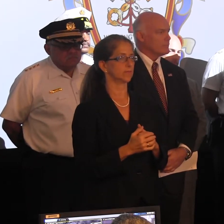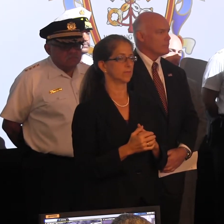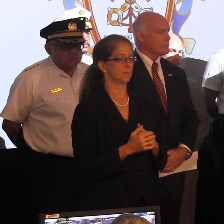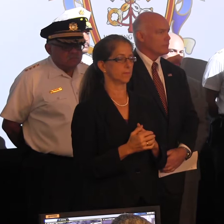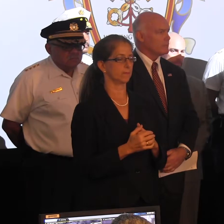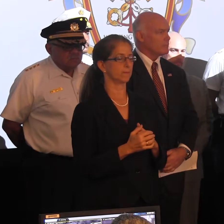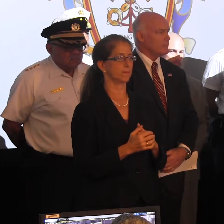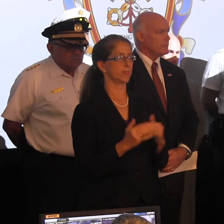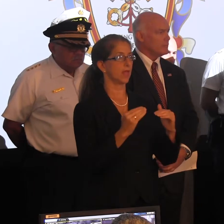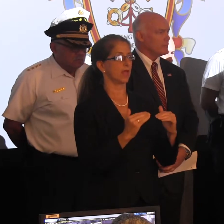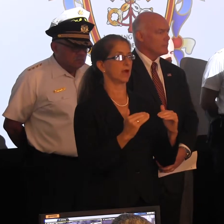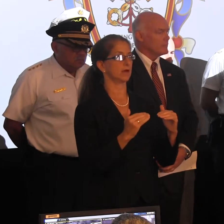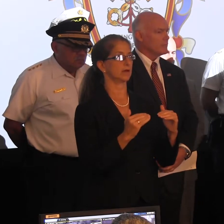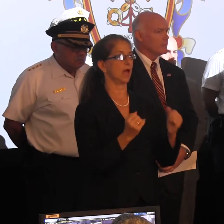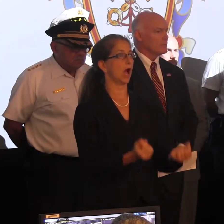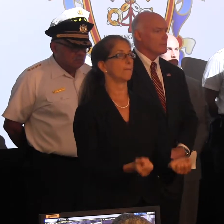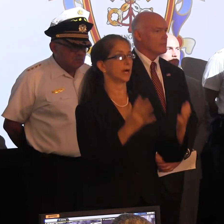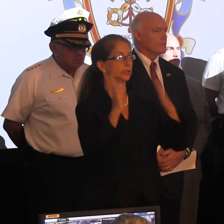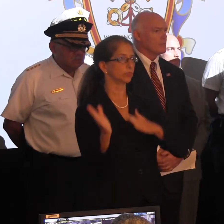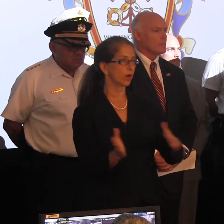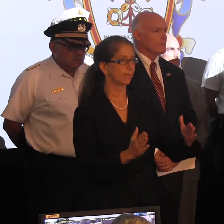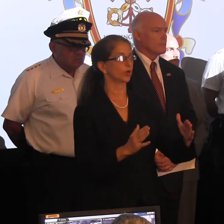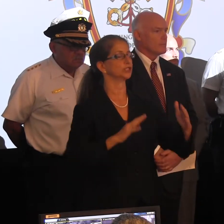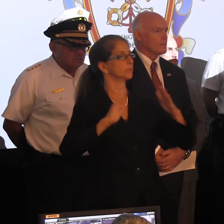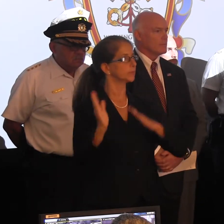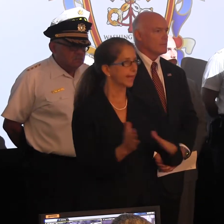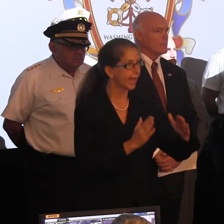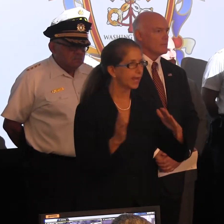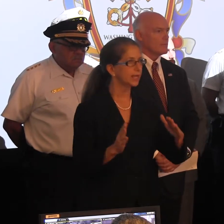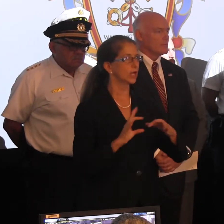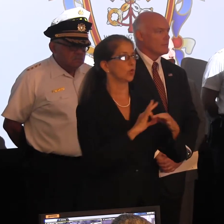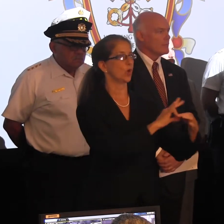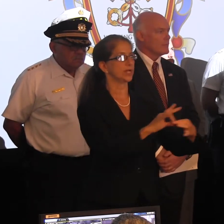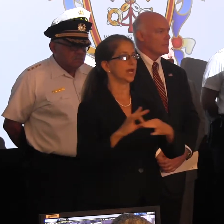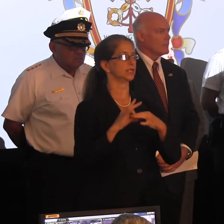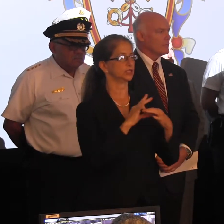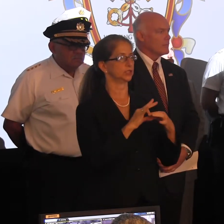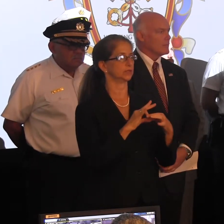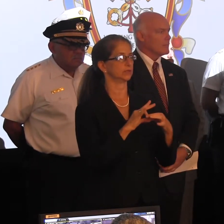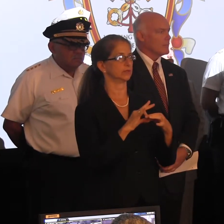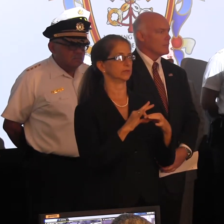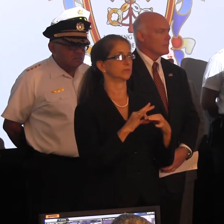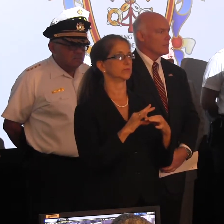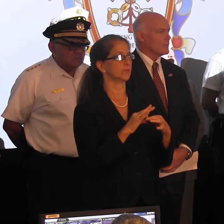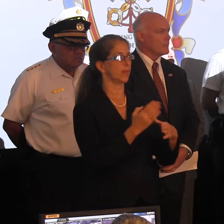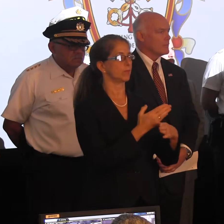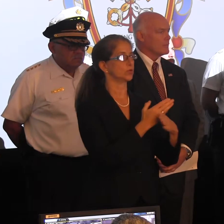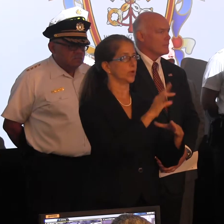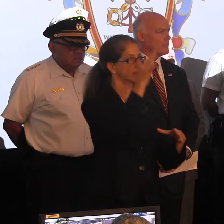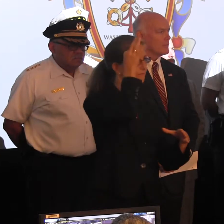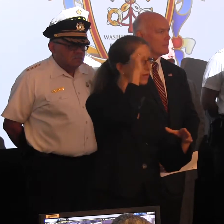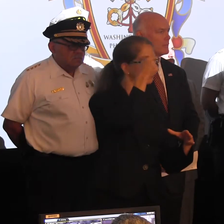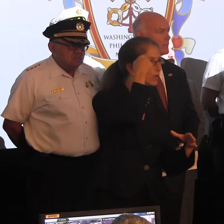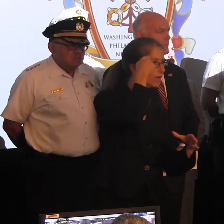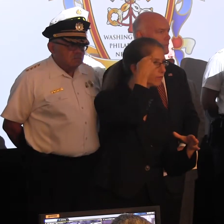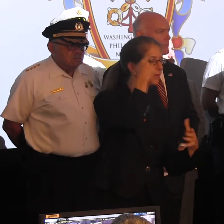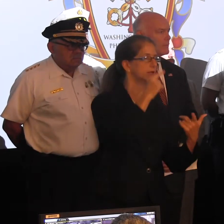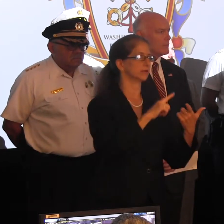preparation and planning and coordination between the federal government,